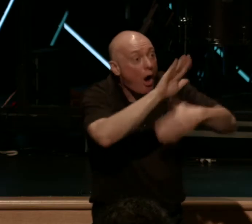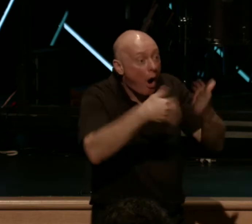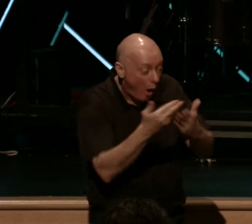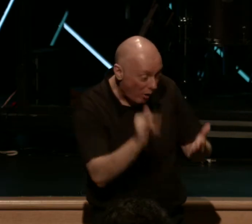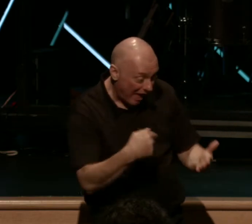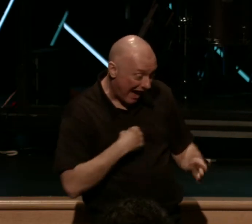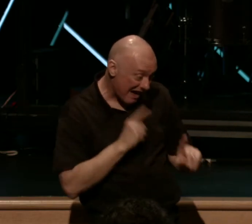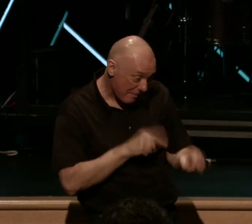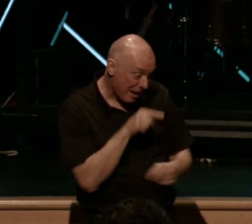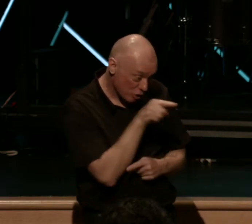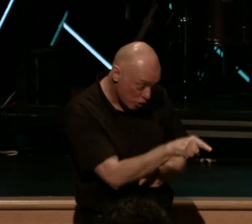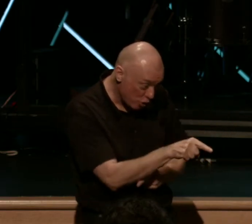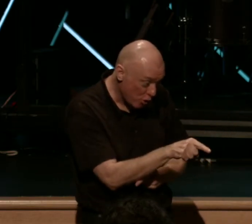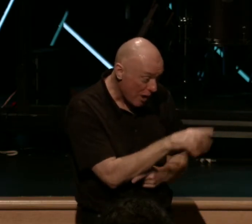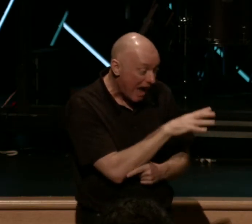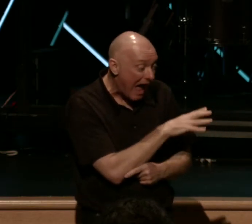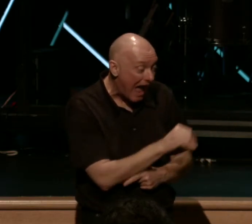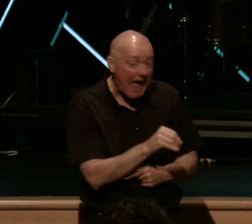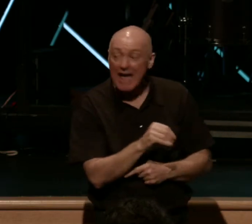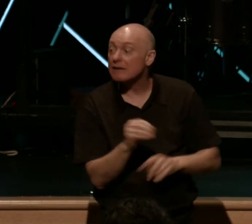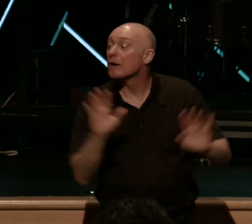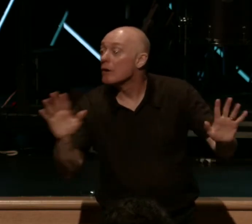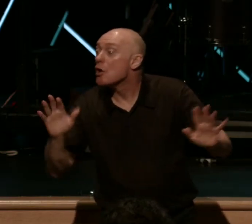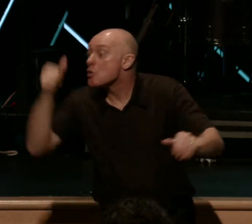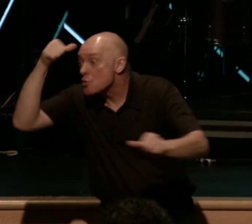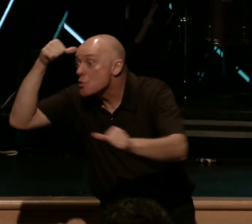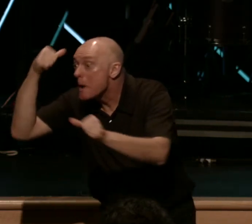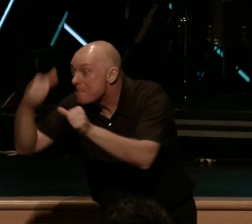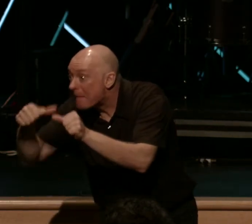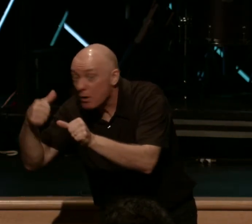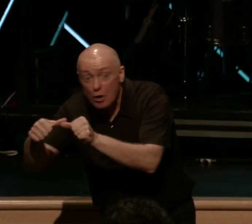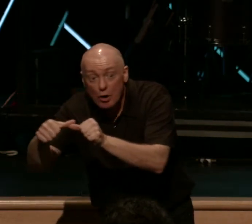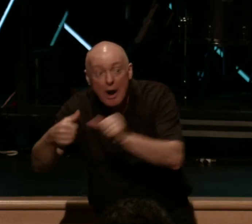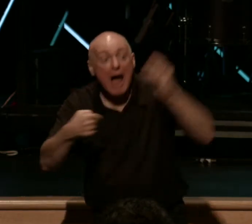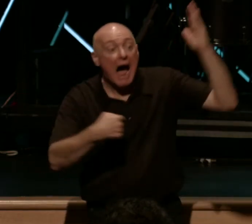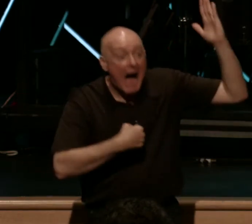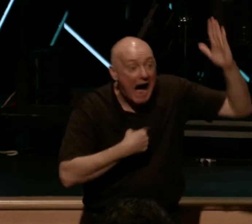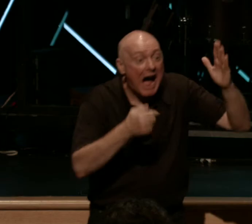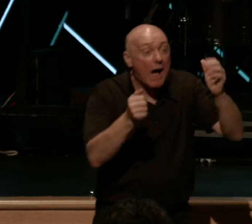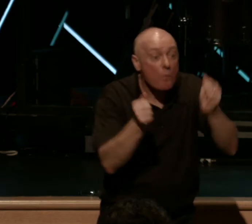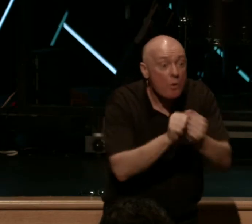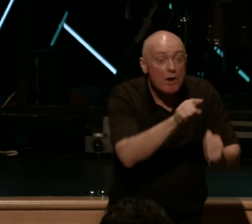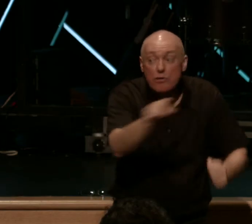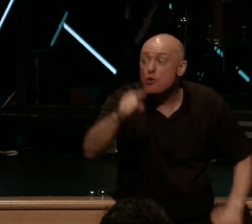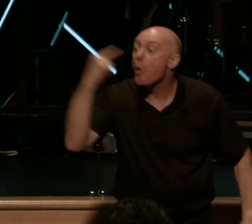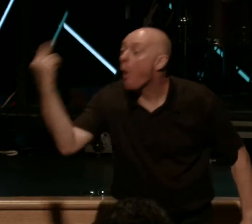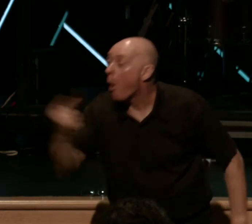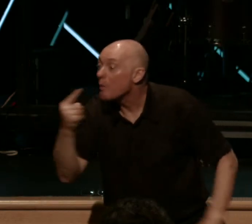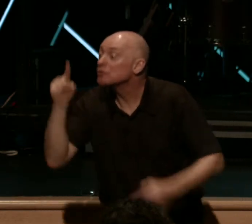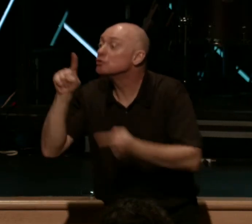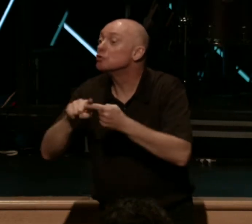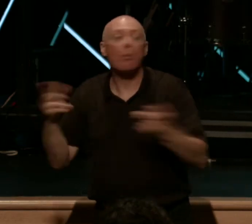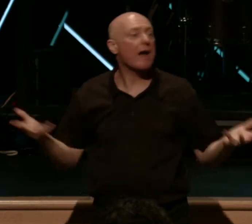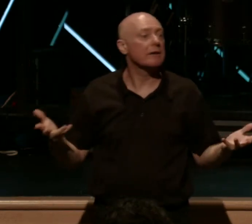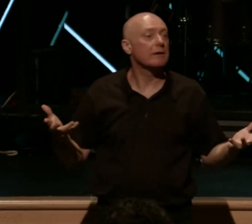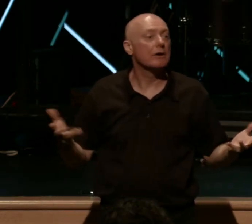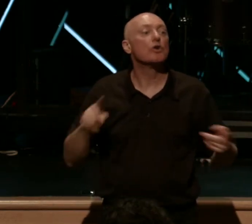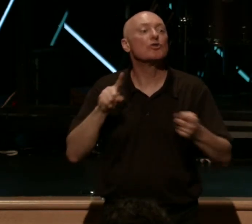commanded you, and behold or remember that I am with you always to the what? To the end of the